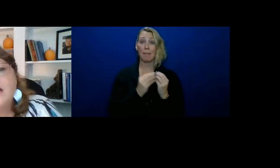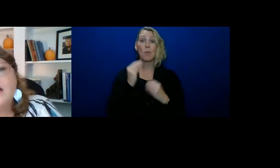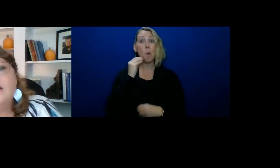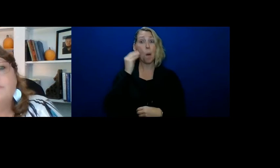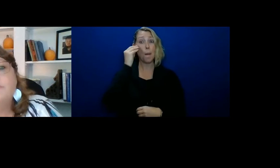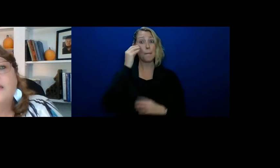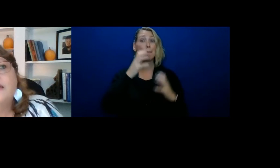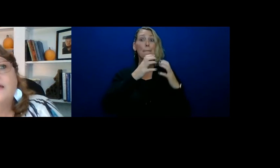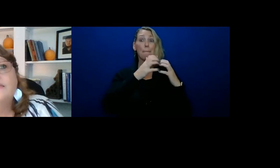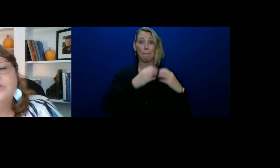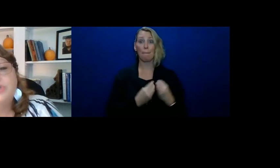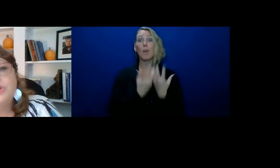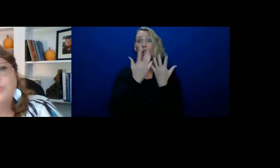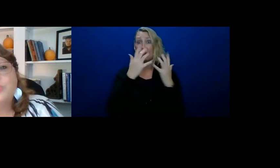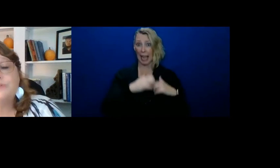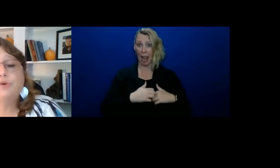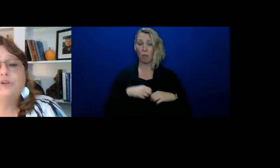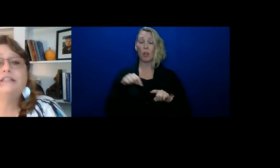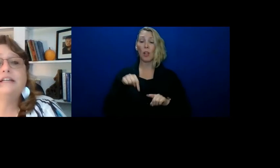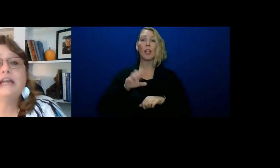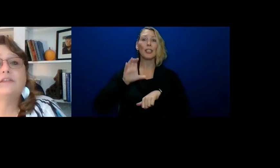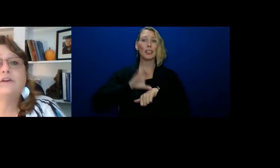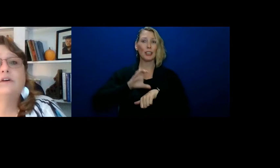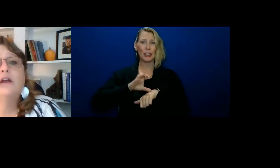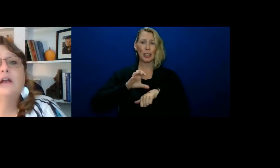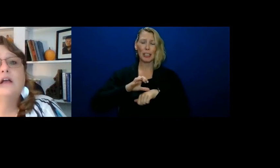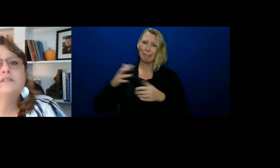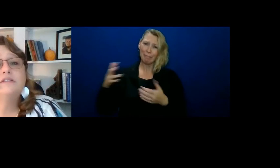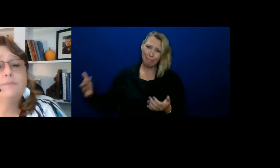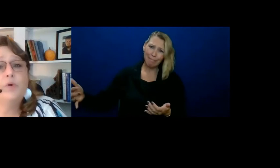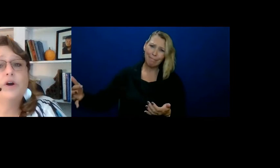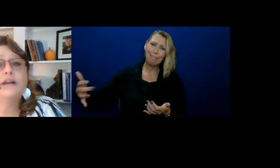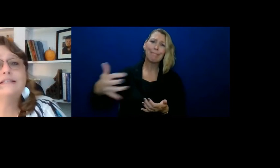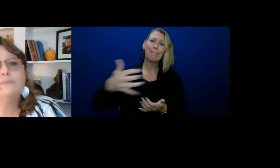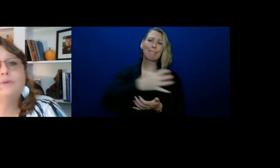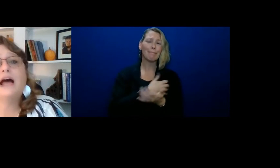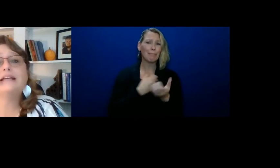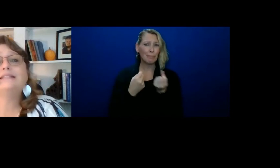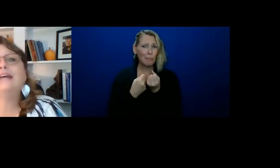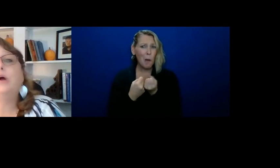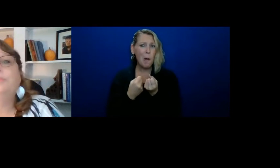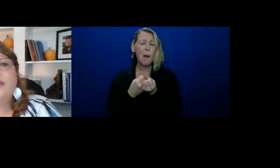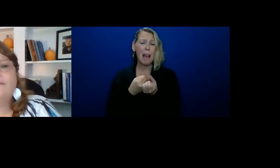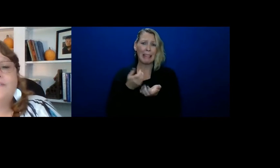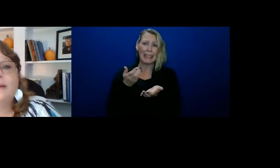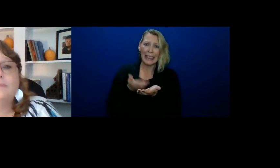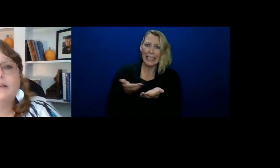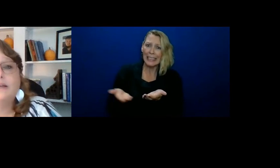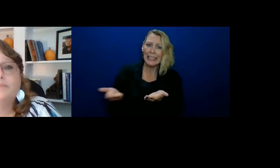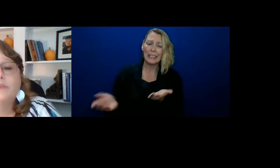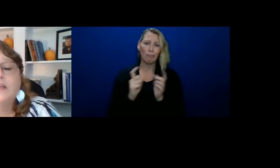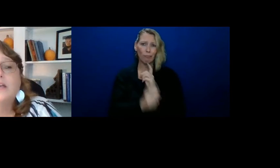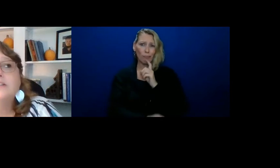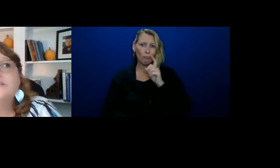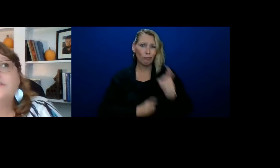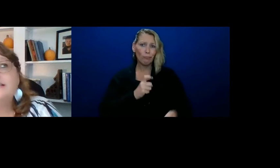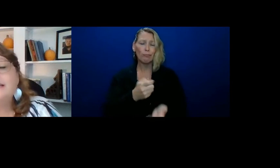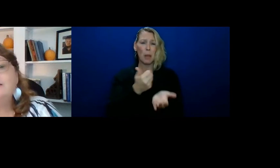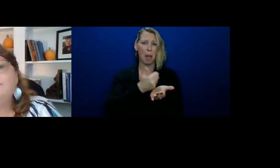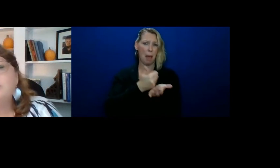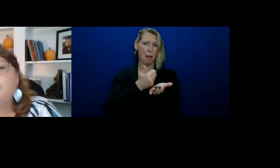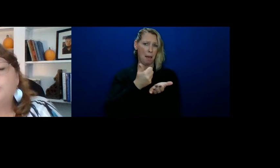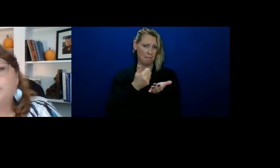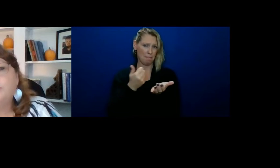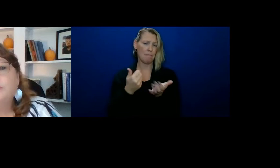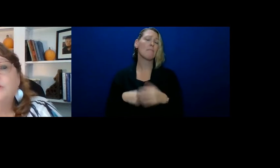the church was pulling together support and supplies to help that family. So